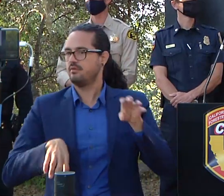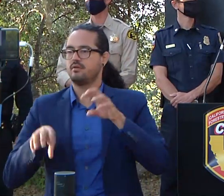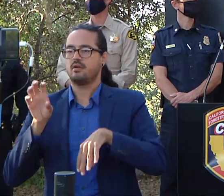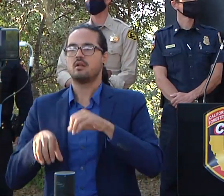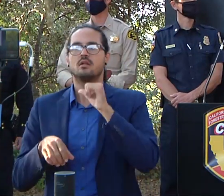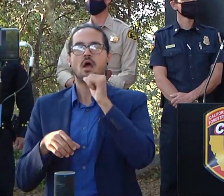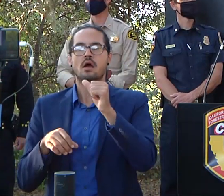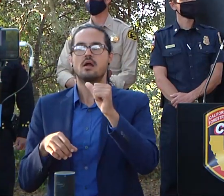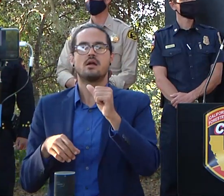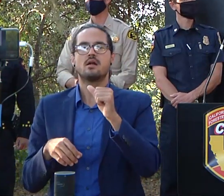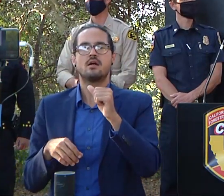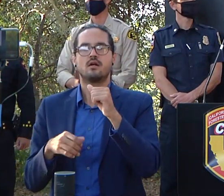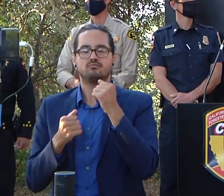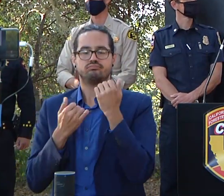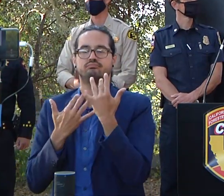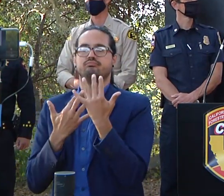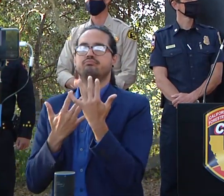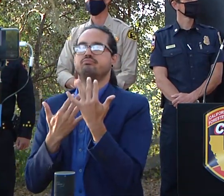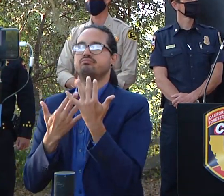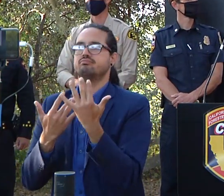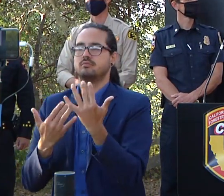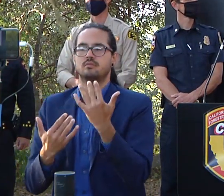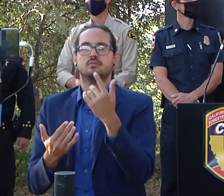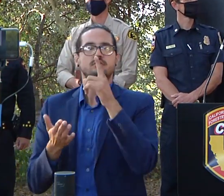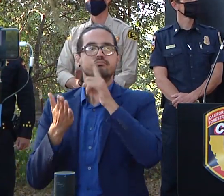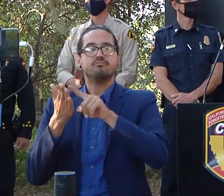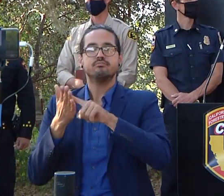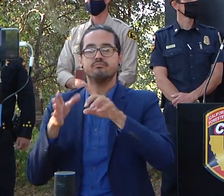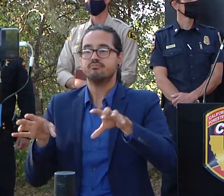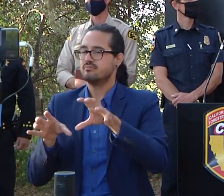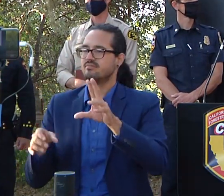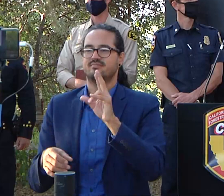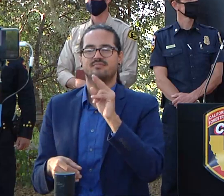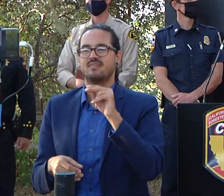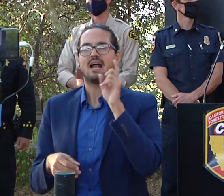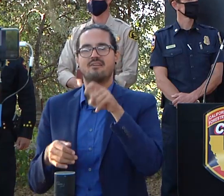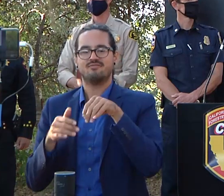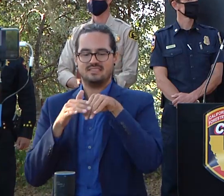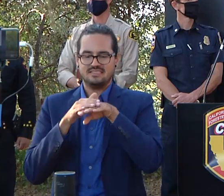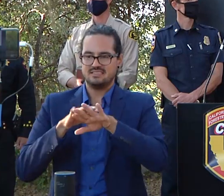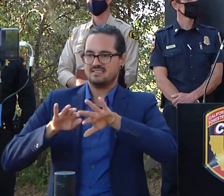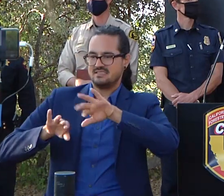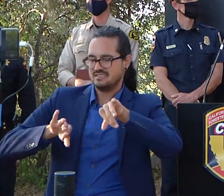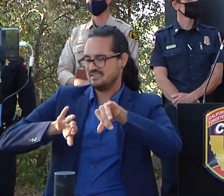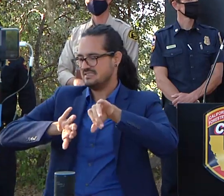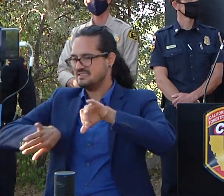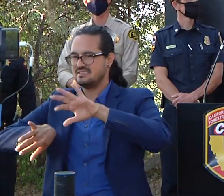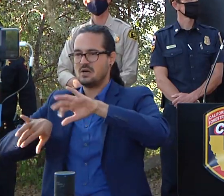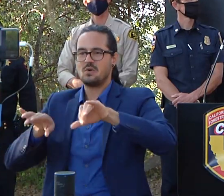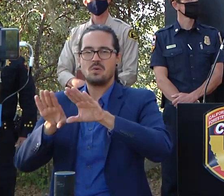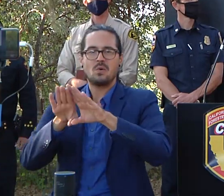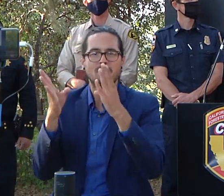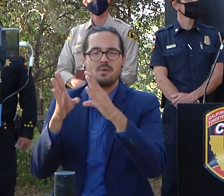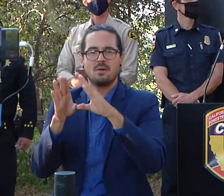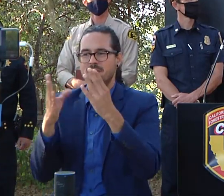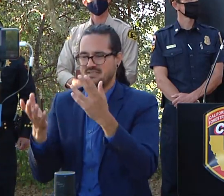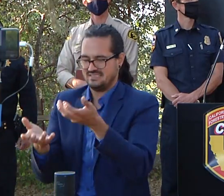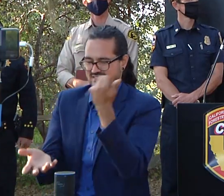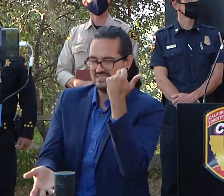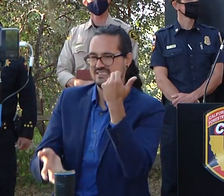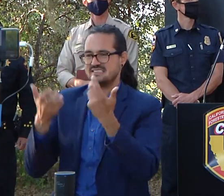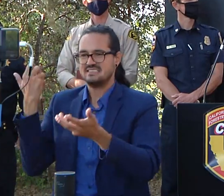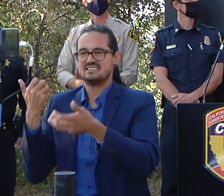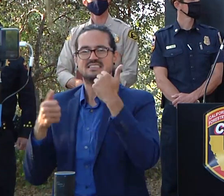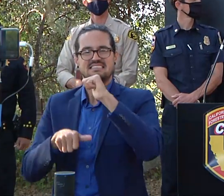burn line so we have to go in and actually cut that out with with our crews to put a nice control line in there so it renders